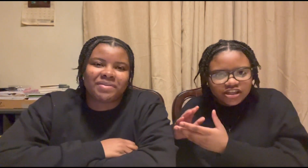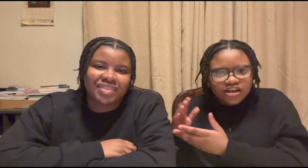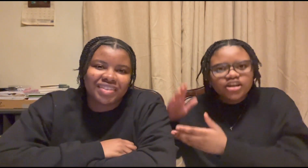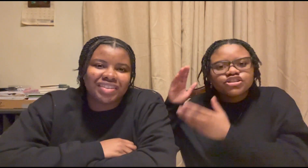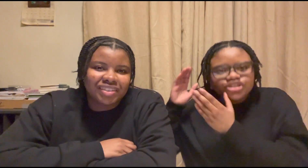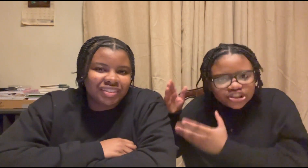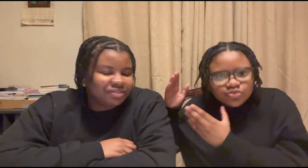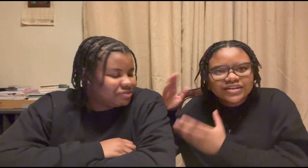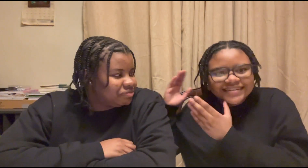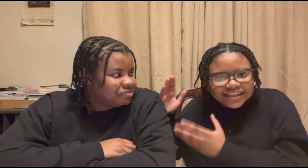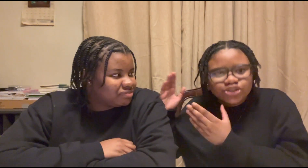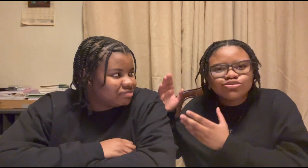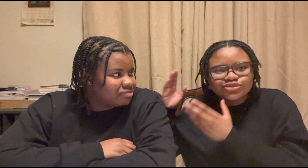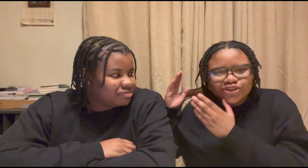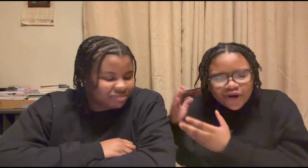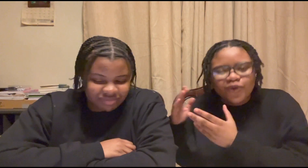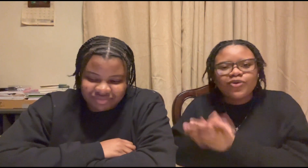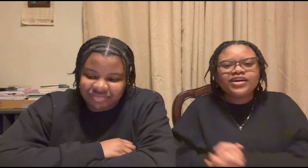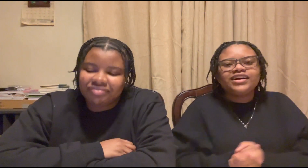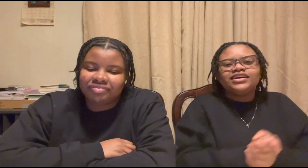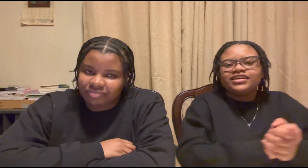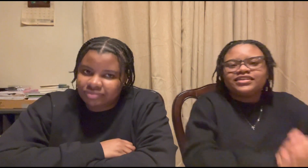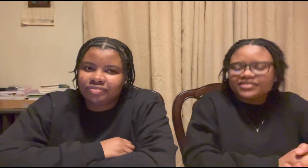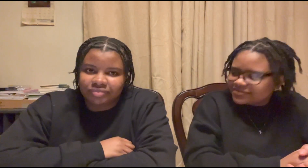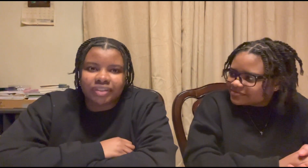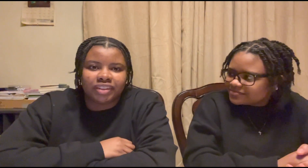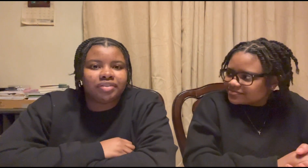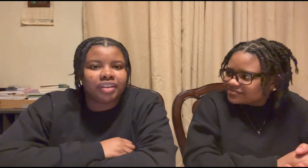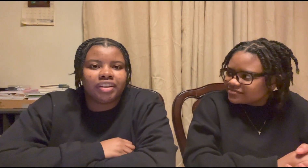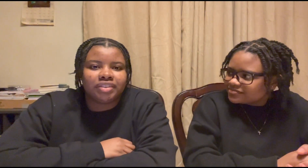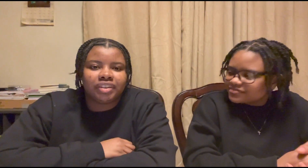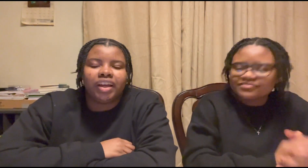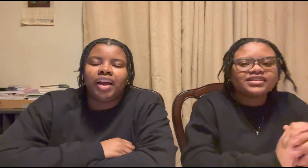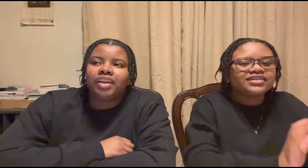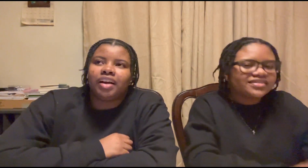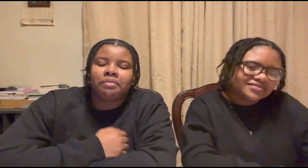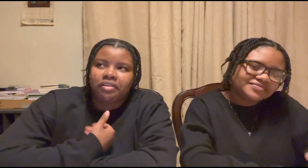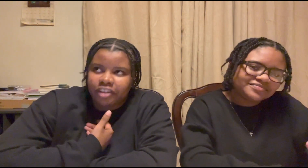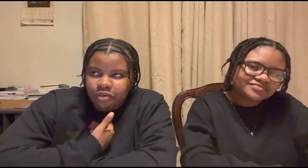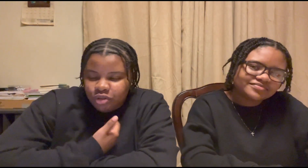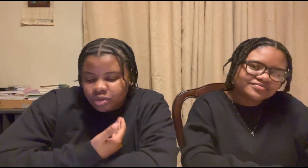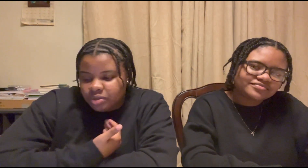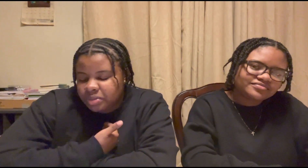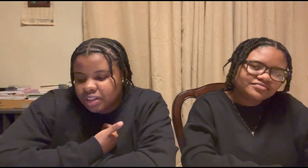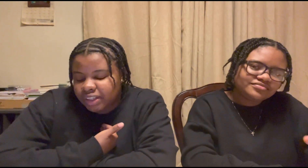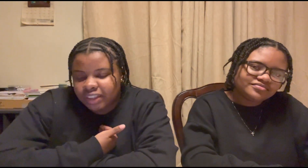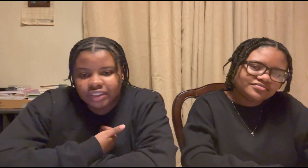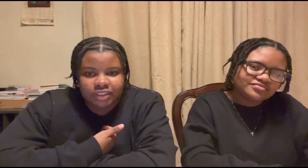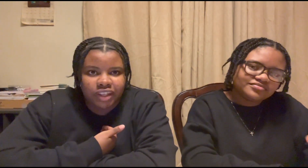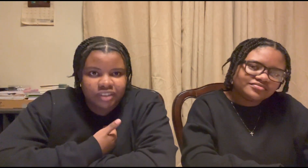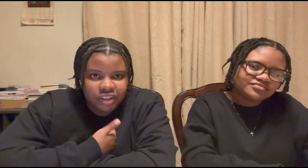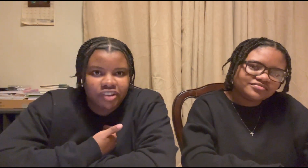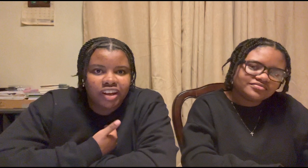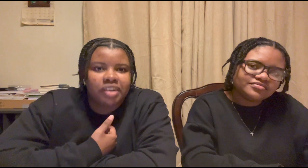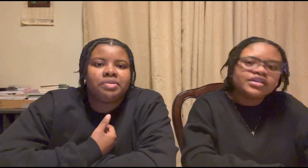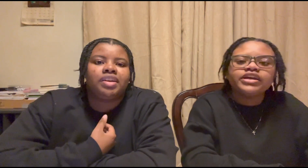she will let you know that's right that's right now my favorite social media is instagram you